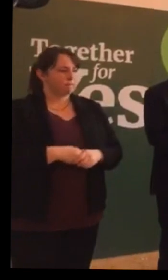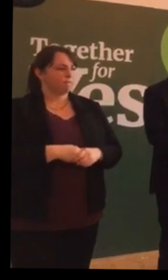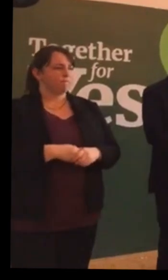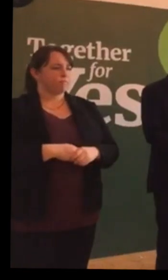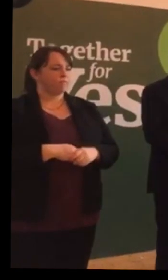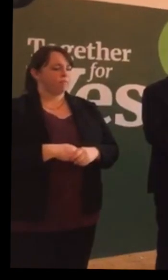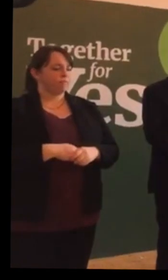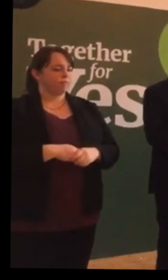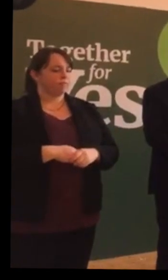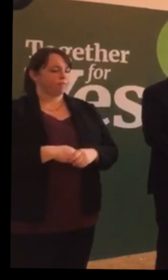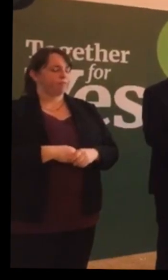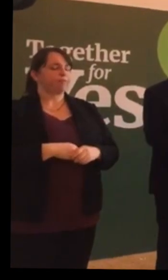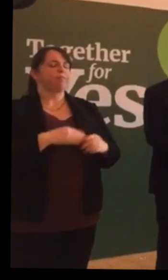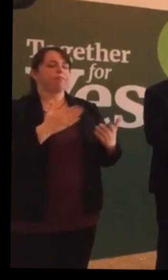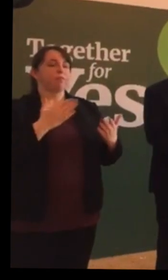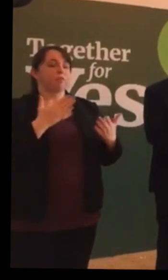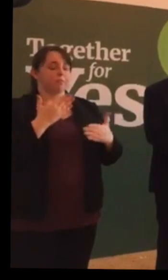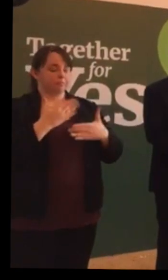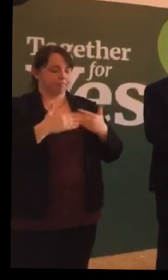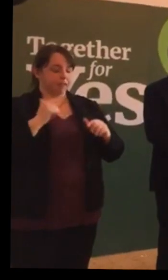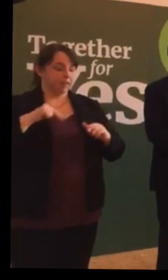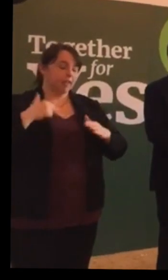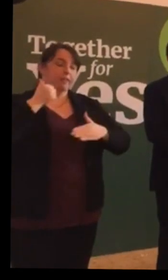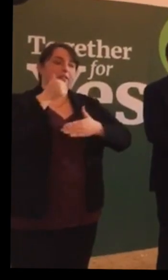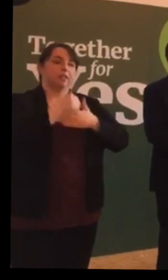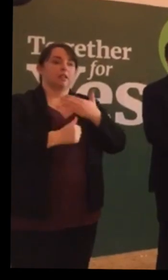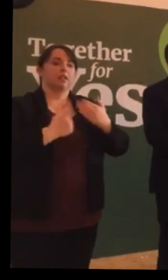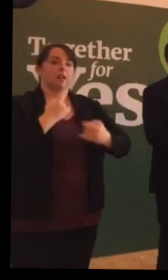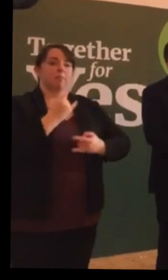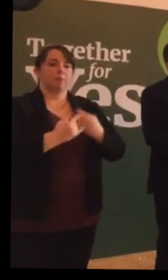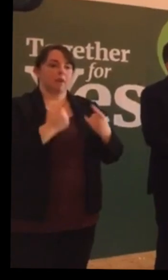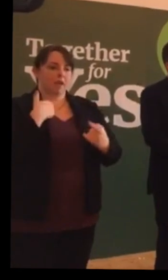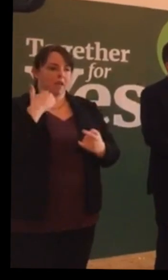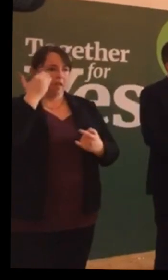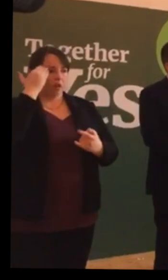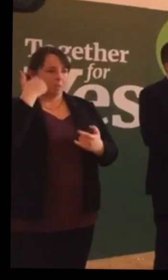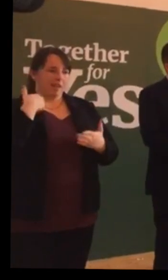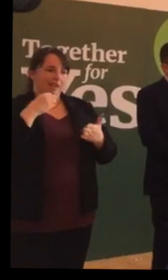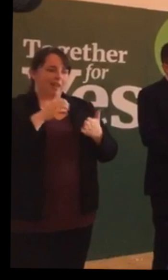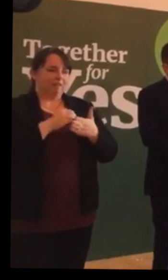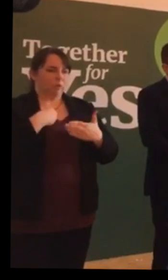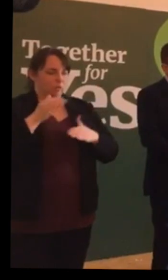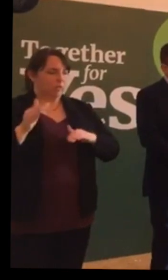There came a point the next day where we knew we were going to have to leave.